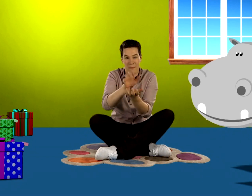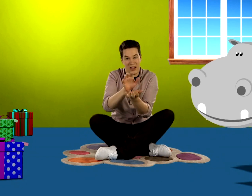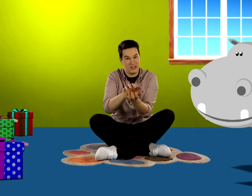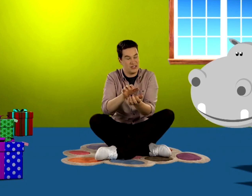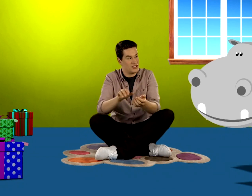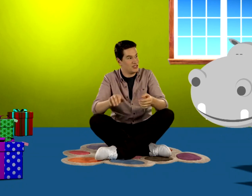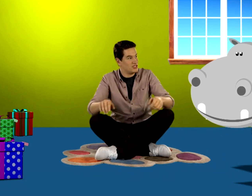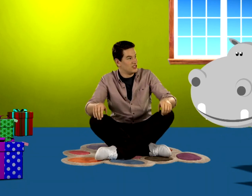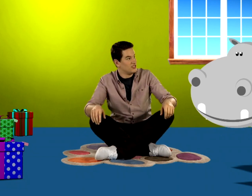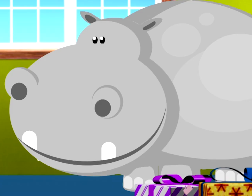Hippopotamus.